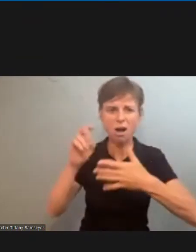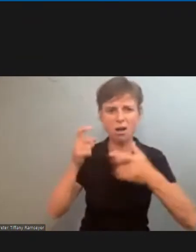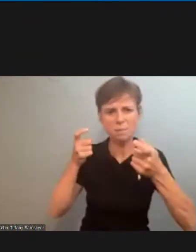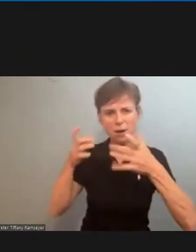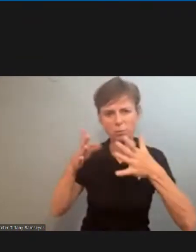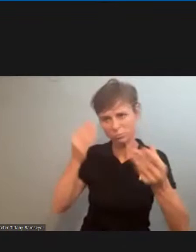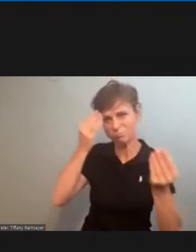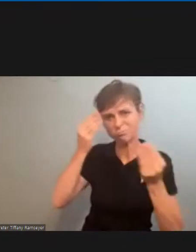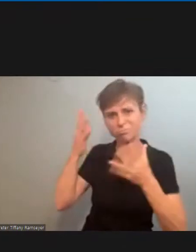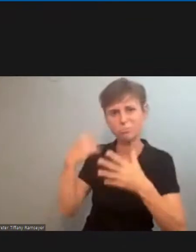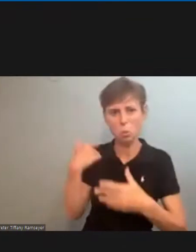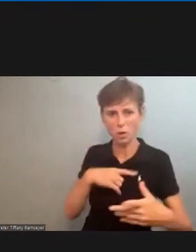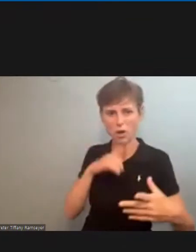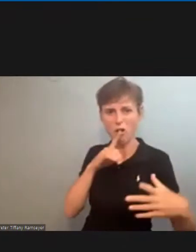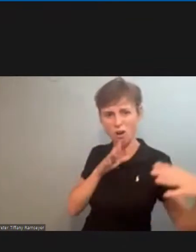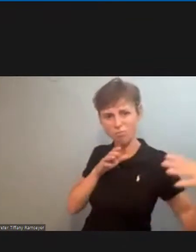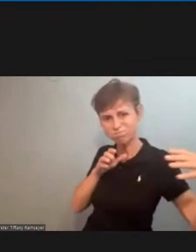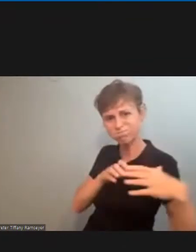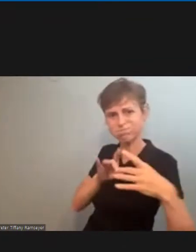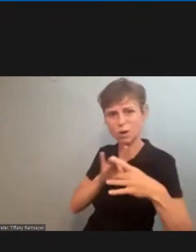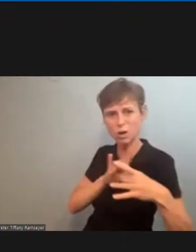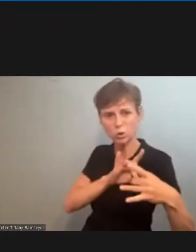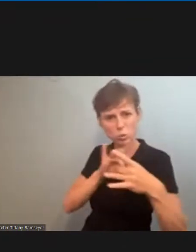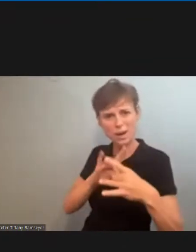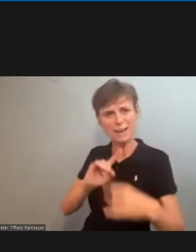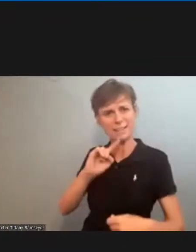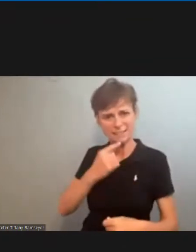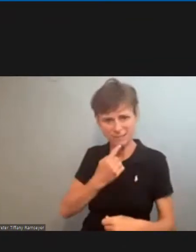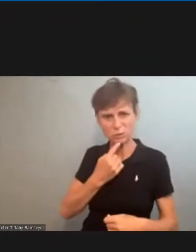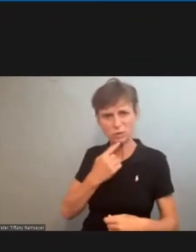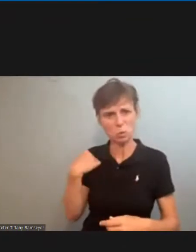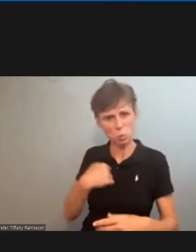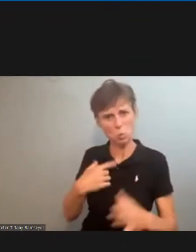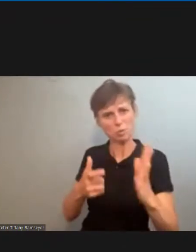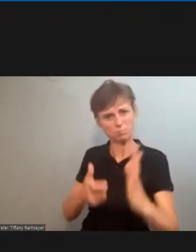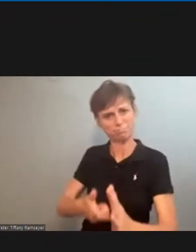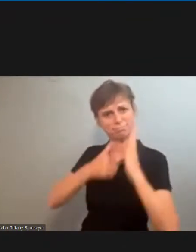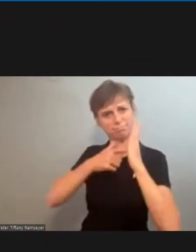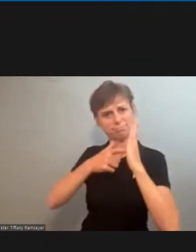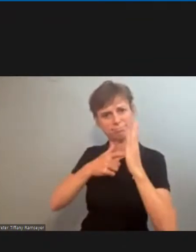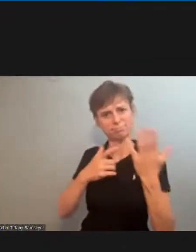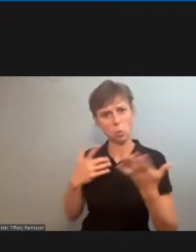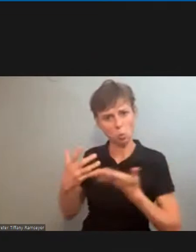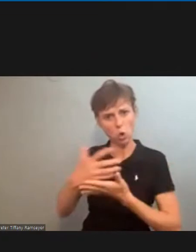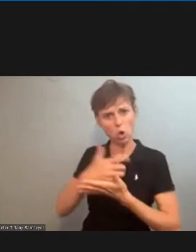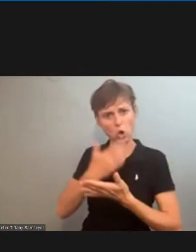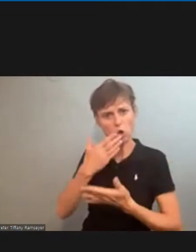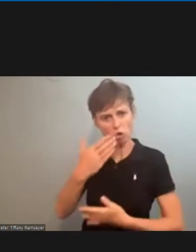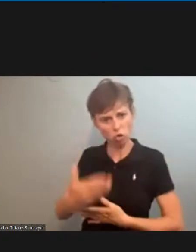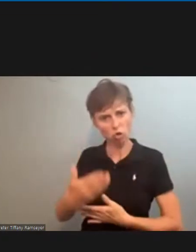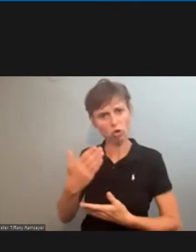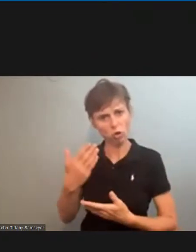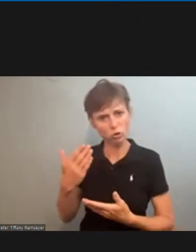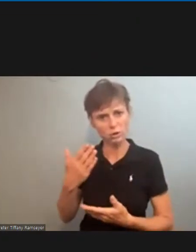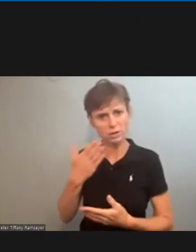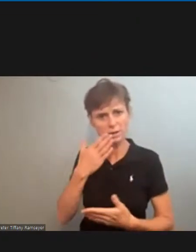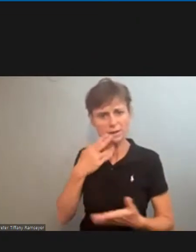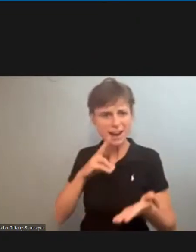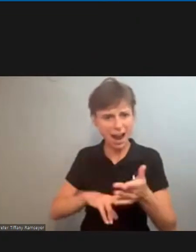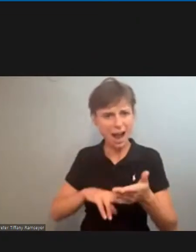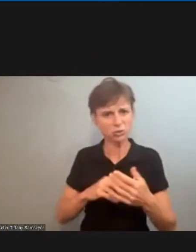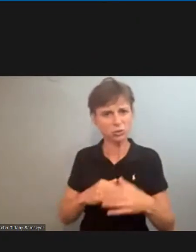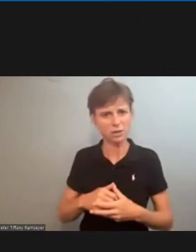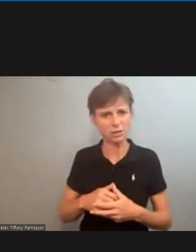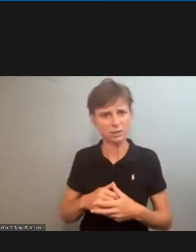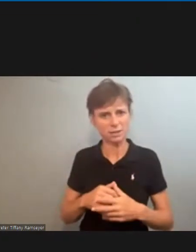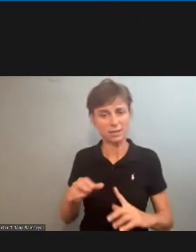united we're serious and we demand and have earned a good contract especially especially especially